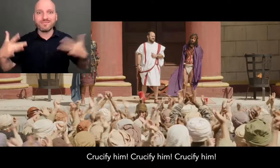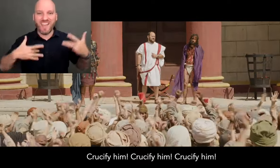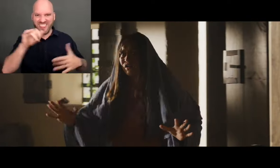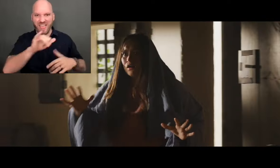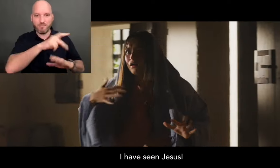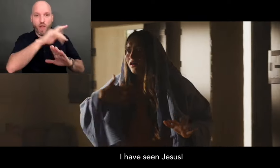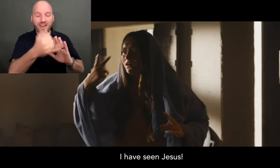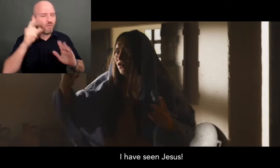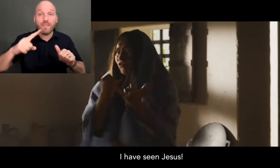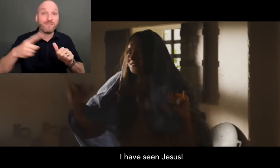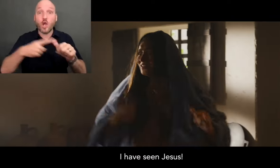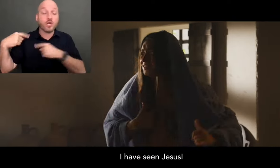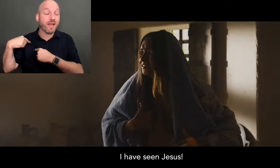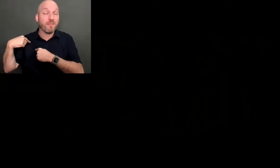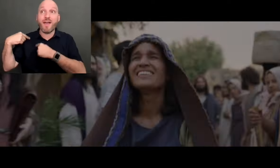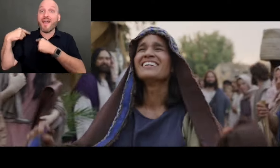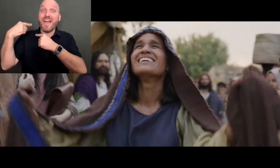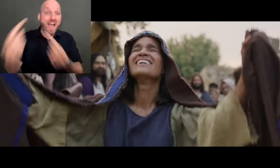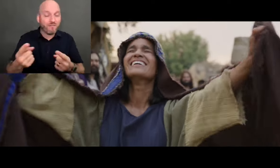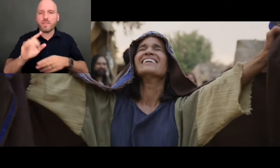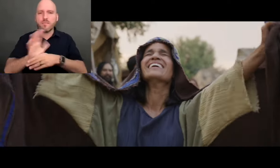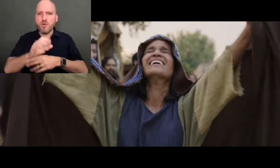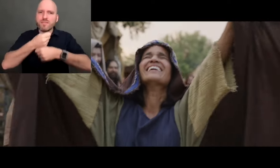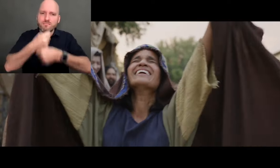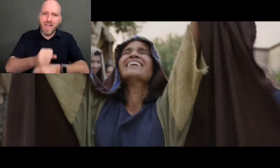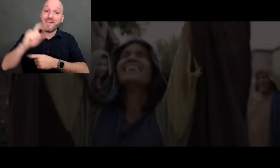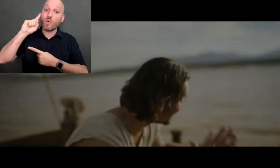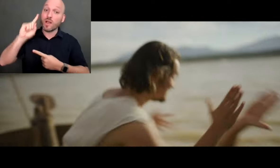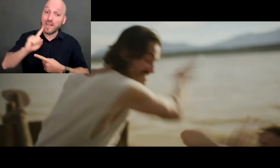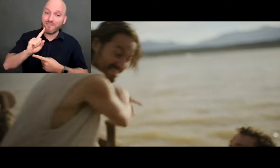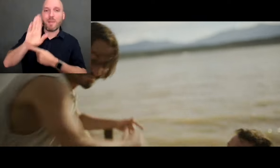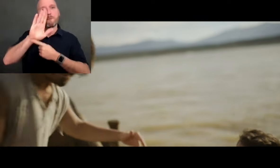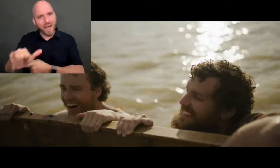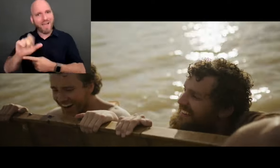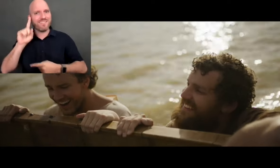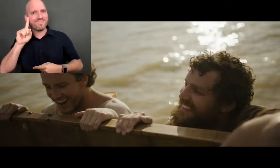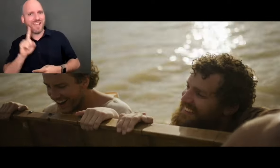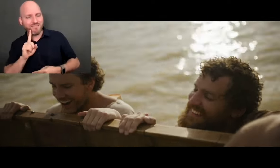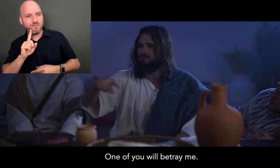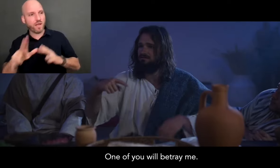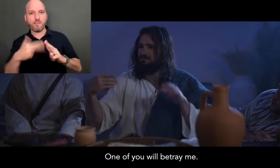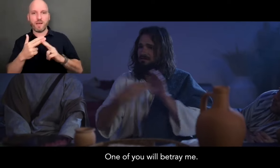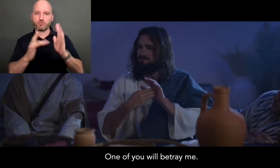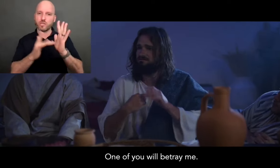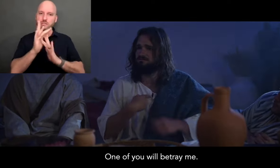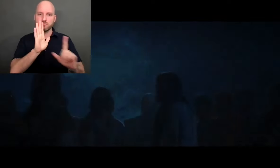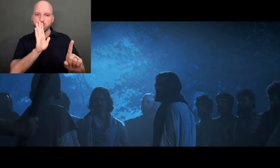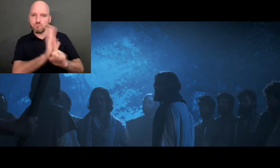For the first time ever, a movie is being made for the deaf by the deaf about the story of